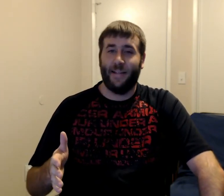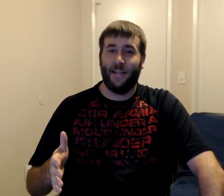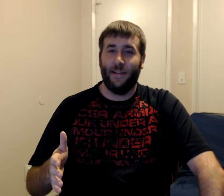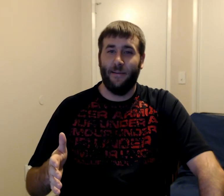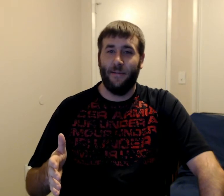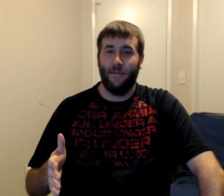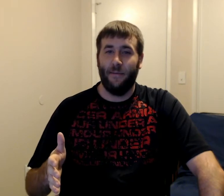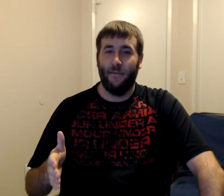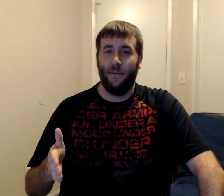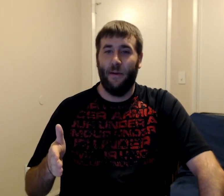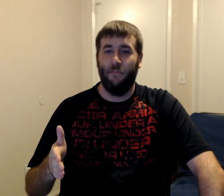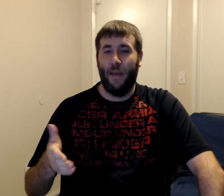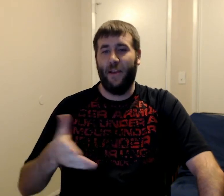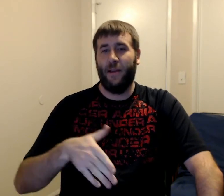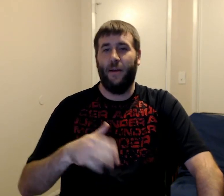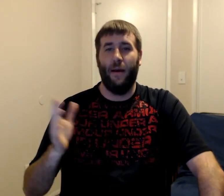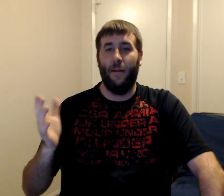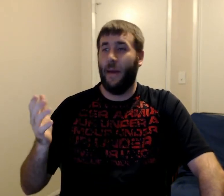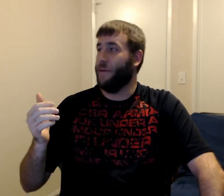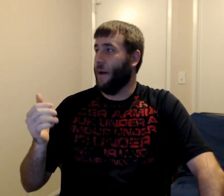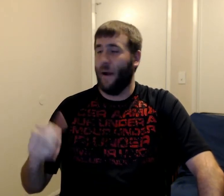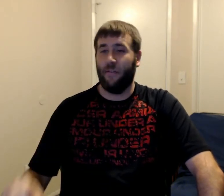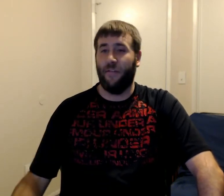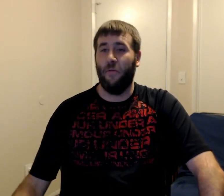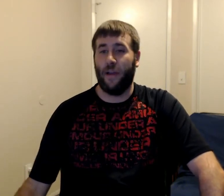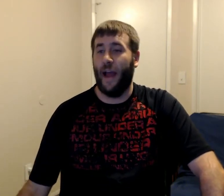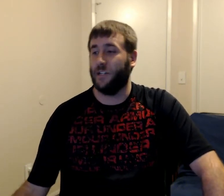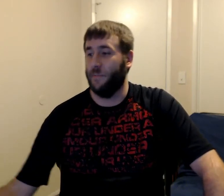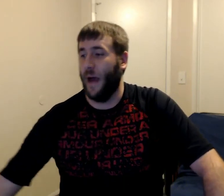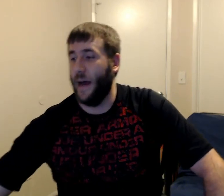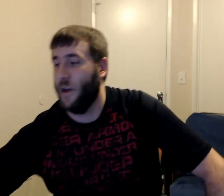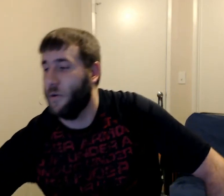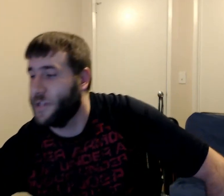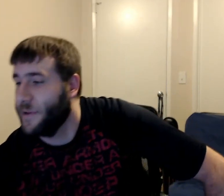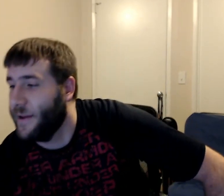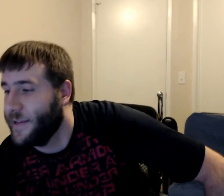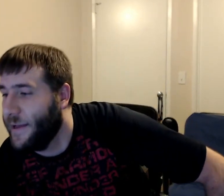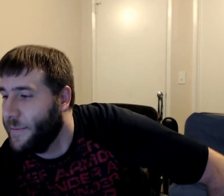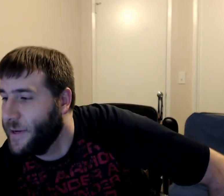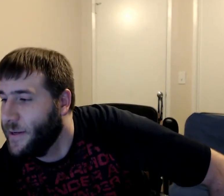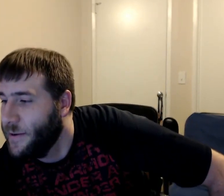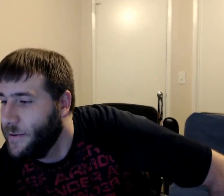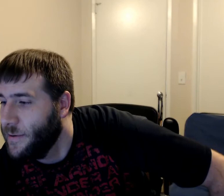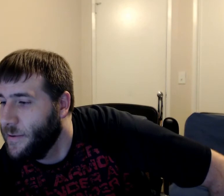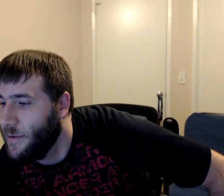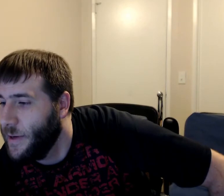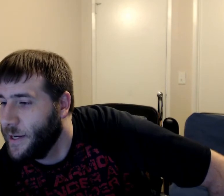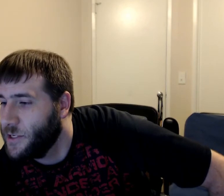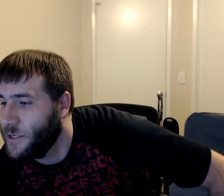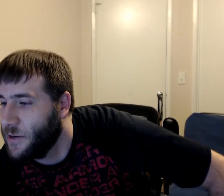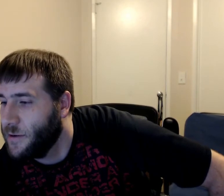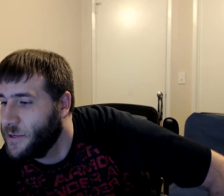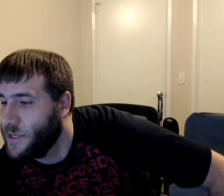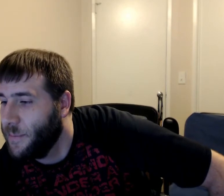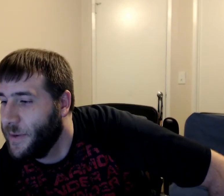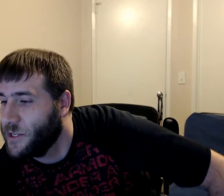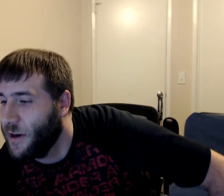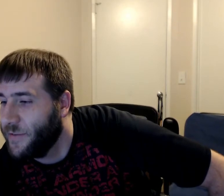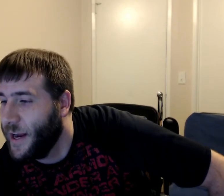maybe uh maybe my microphone will catch some audio or something like that let me actually turn this up make sure i've got